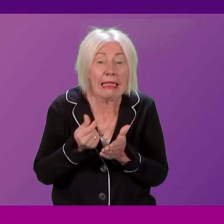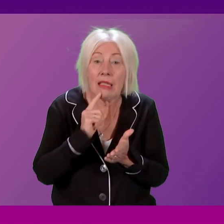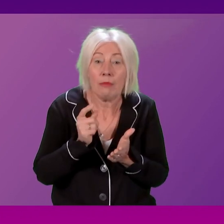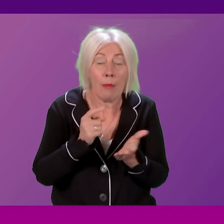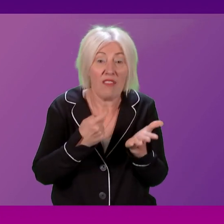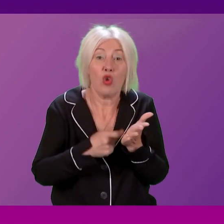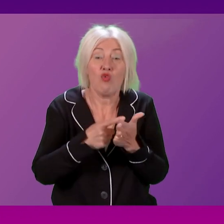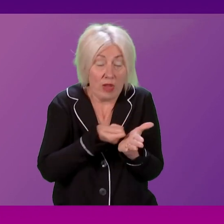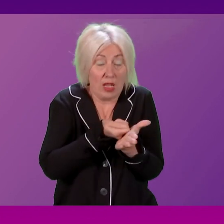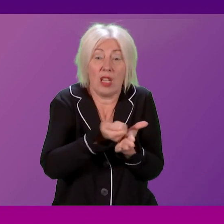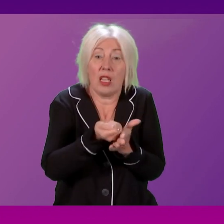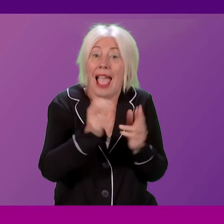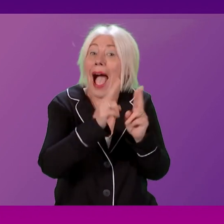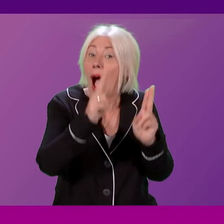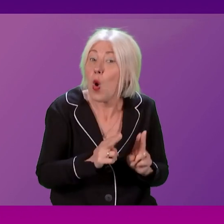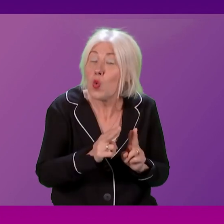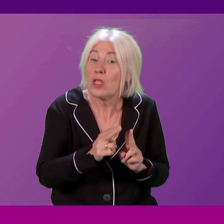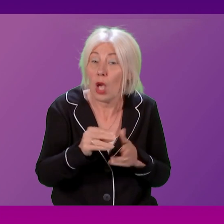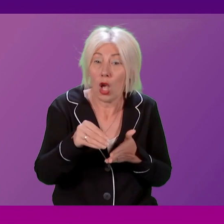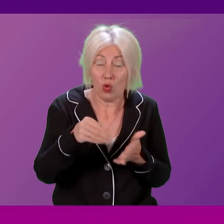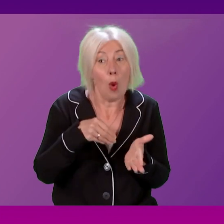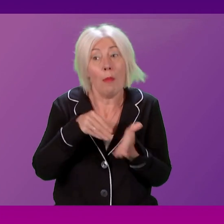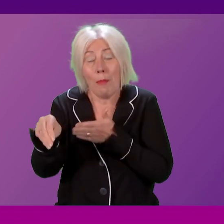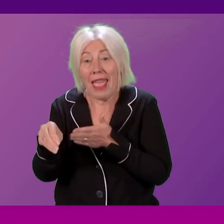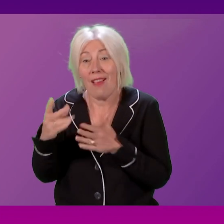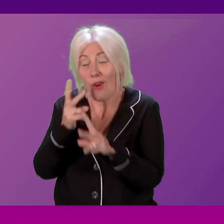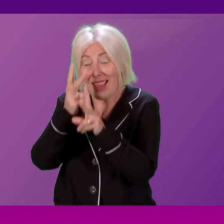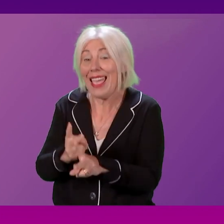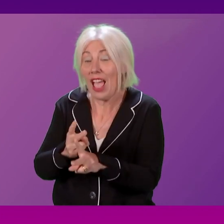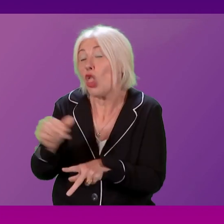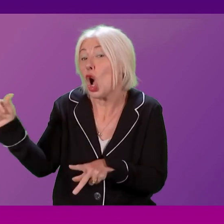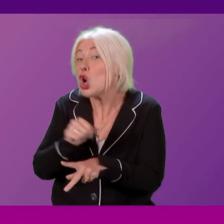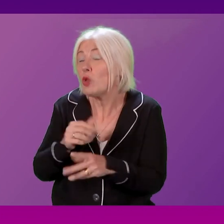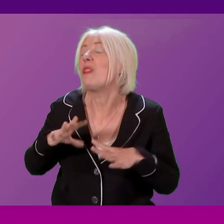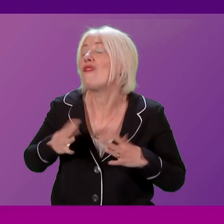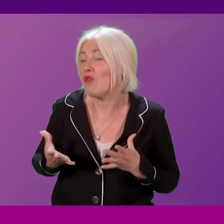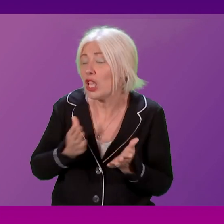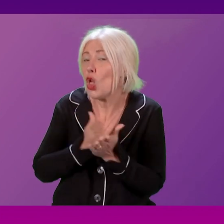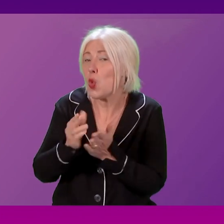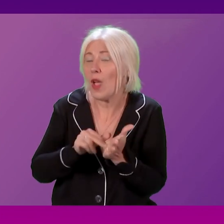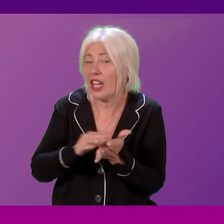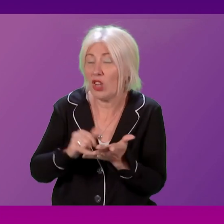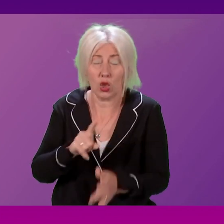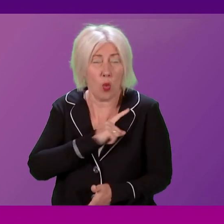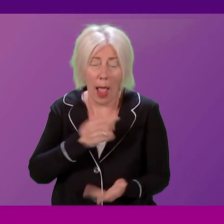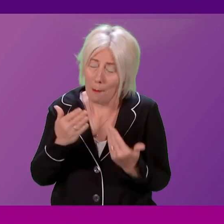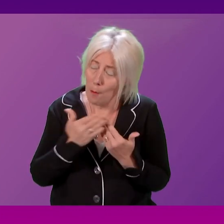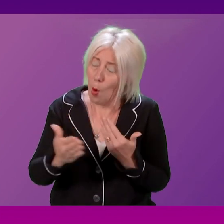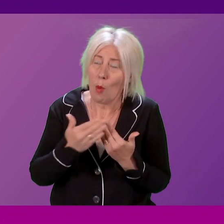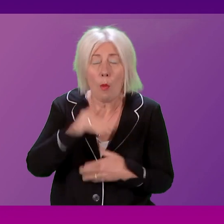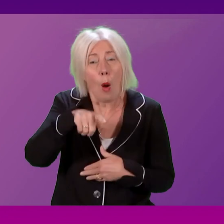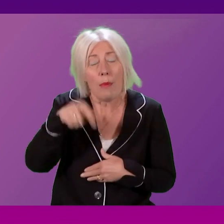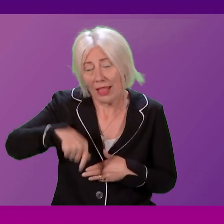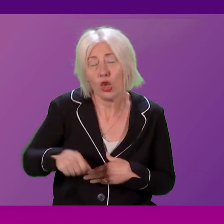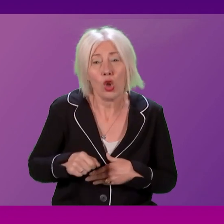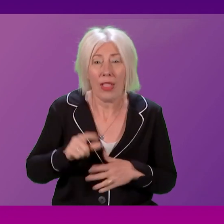remortgage their homes to pay for the care they should be getting on the NHS. First Minister, why are more and more Scots being forced to pay the